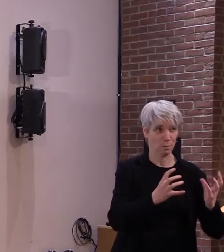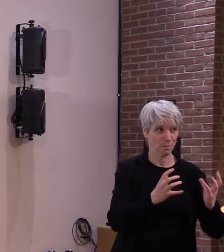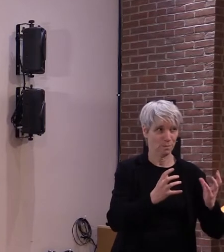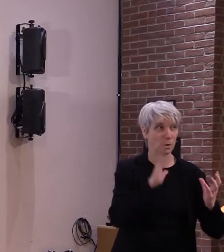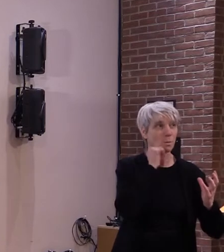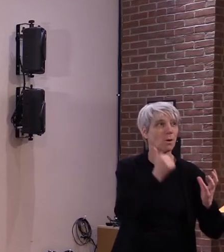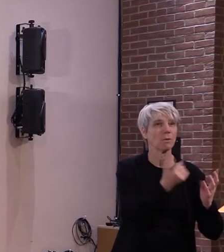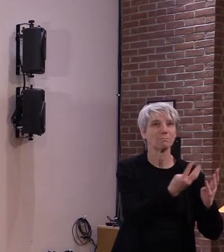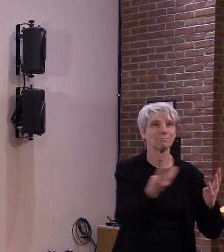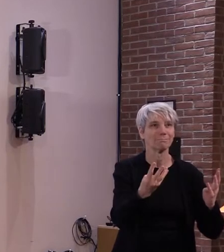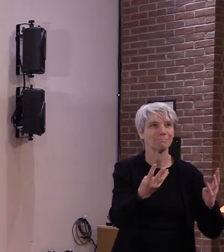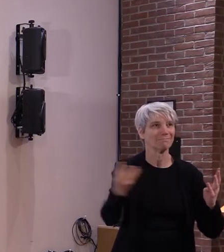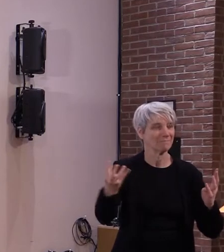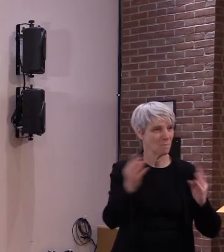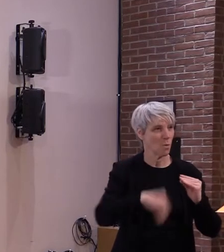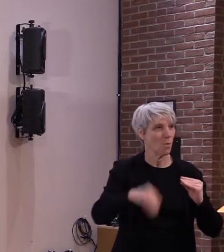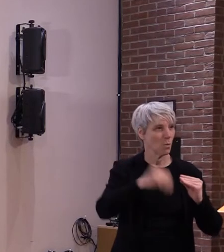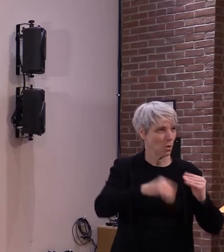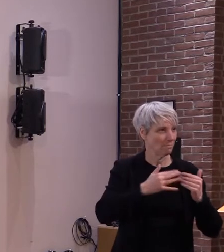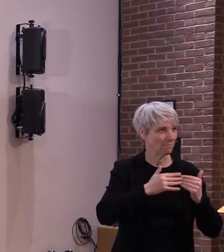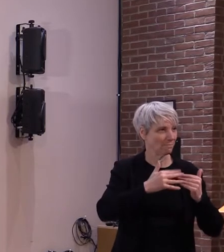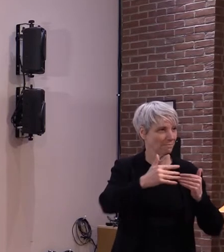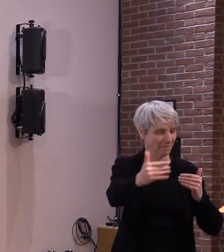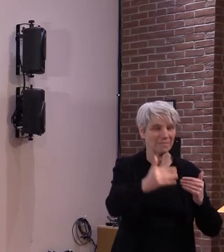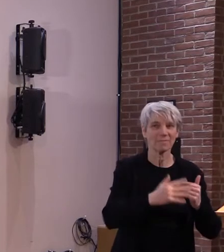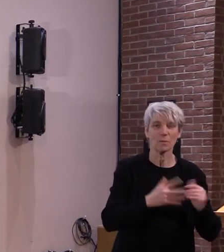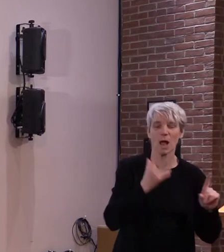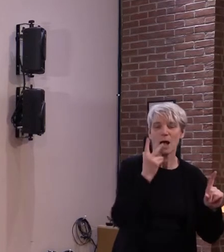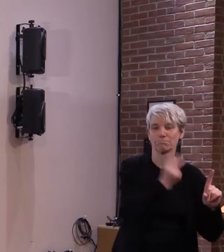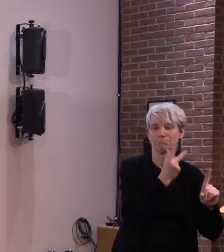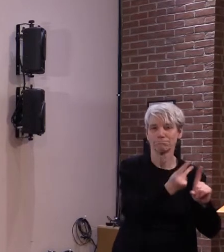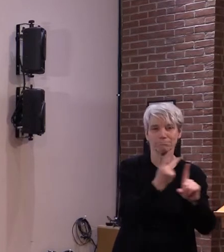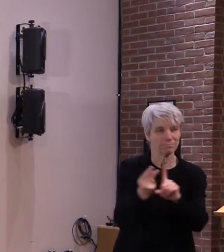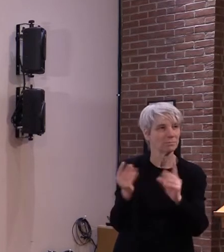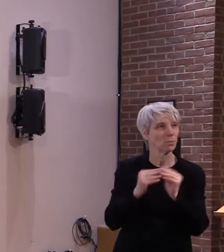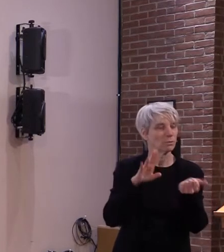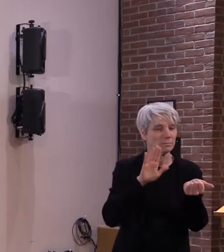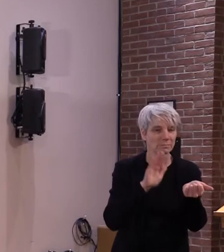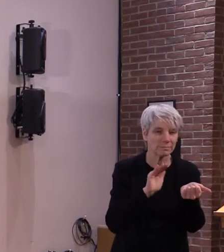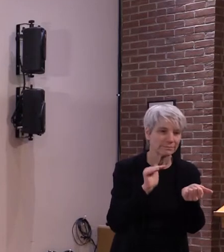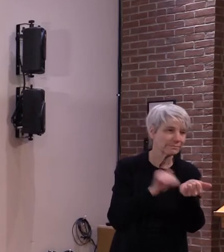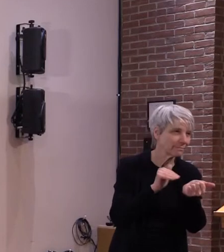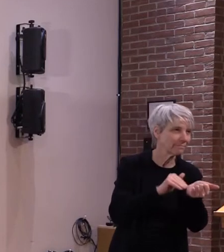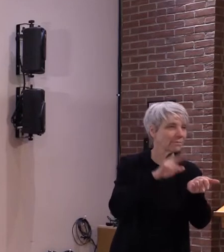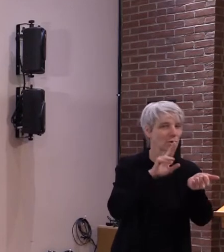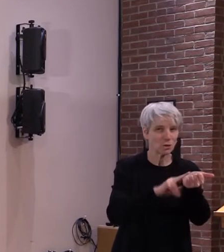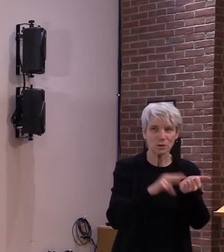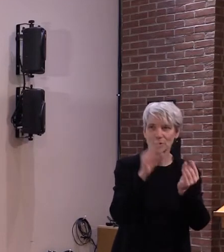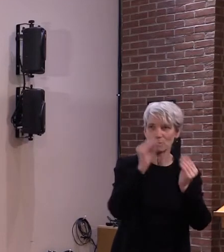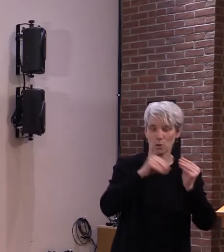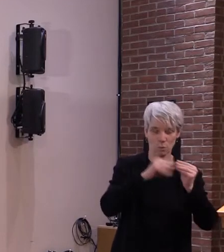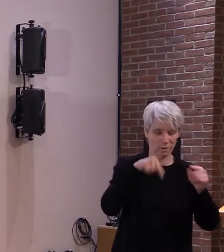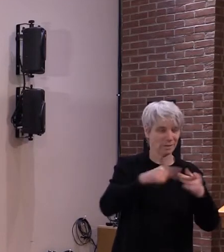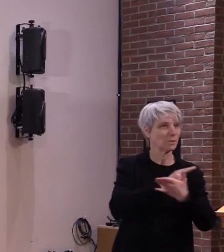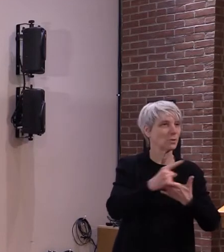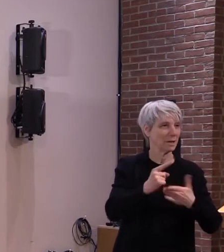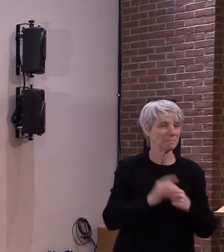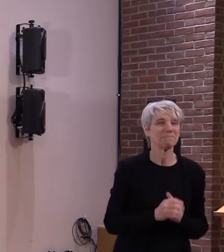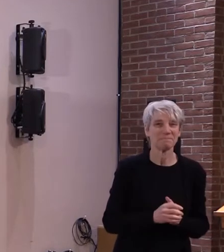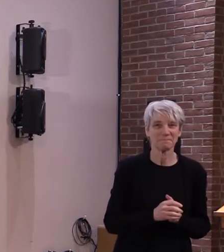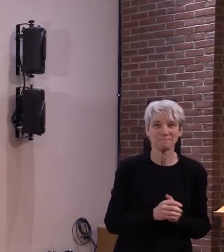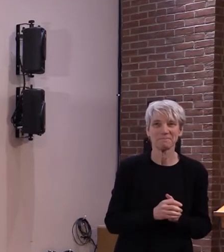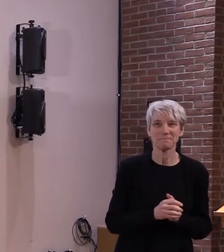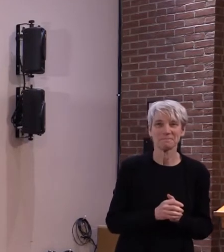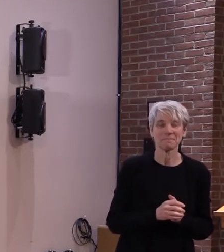tomorrow and then really ramping up our vaccination clinics by the end of the week it's exciting news that the